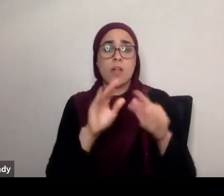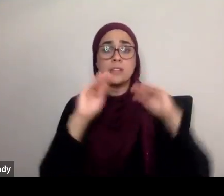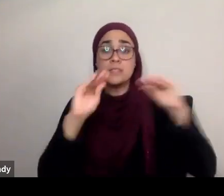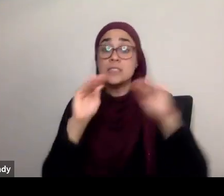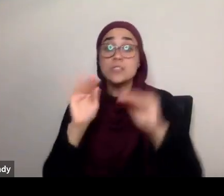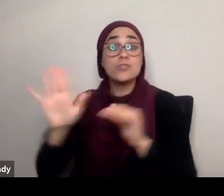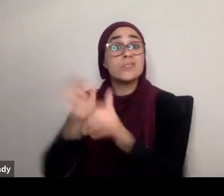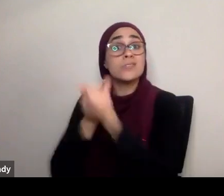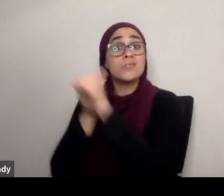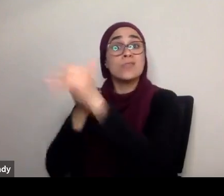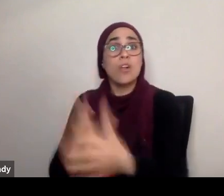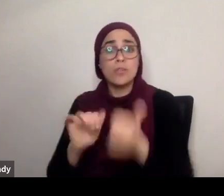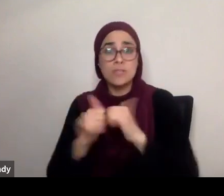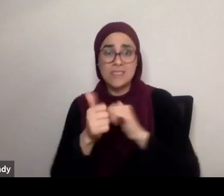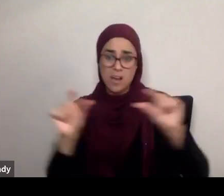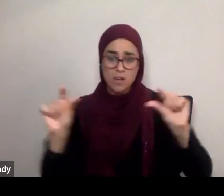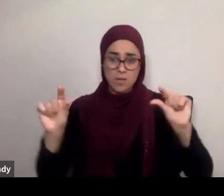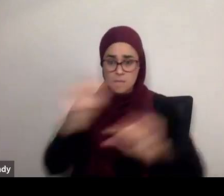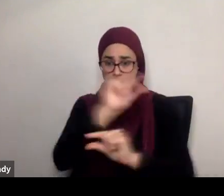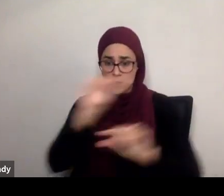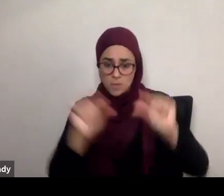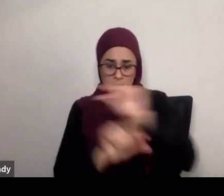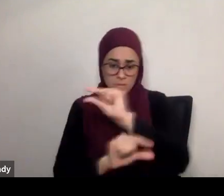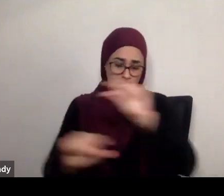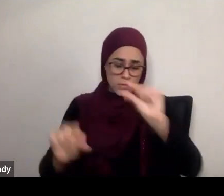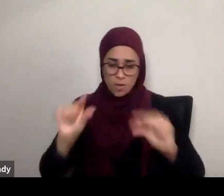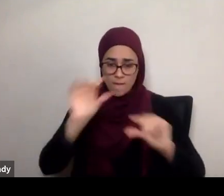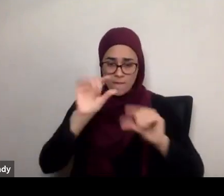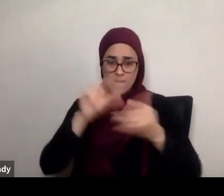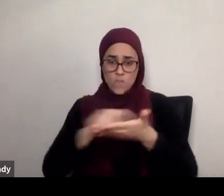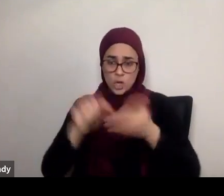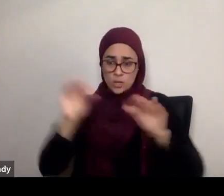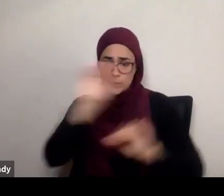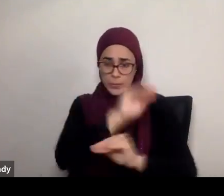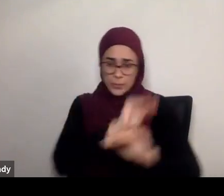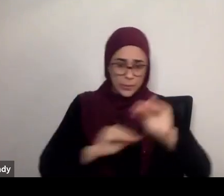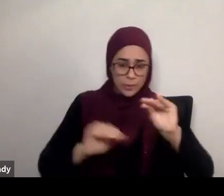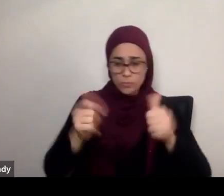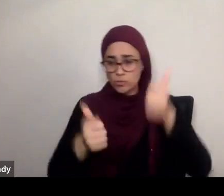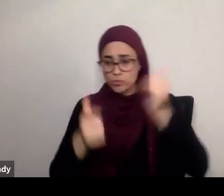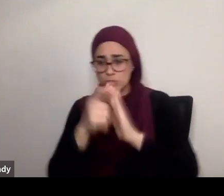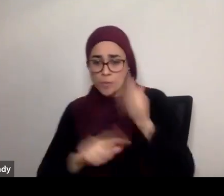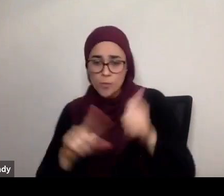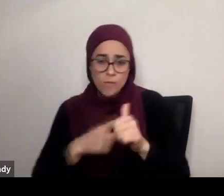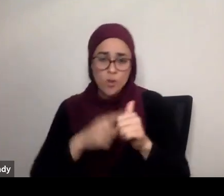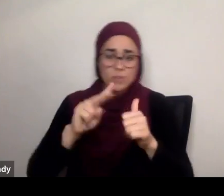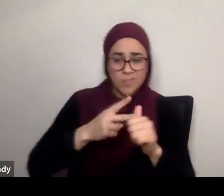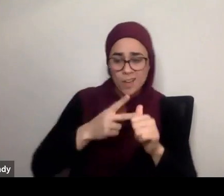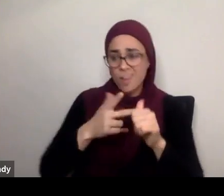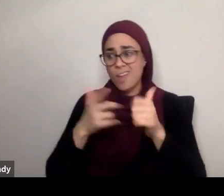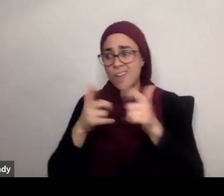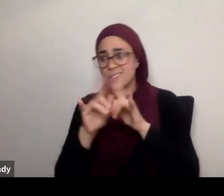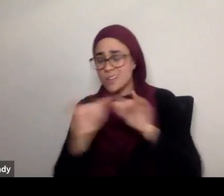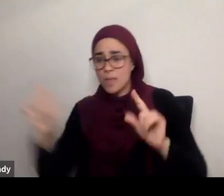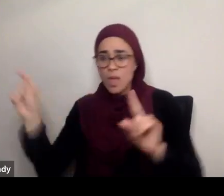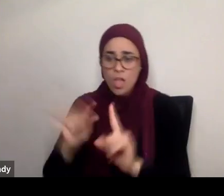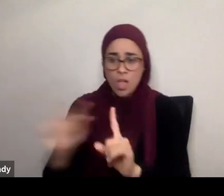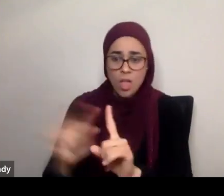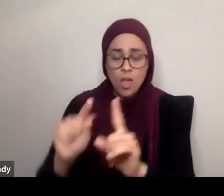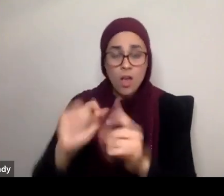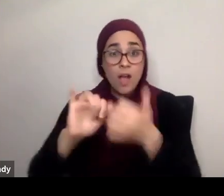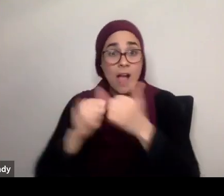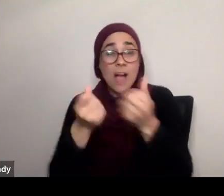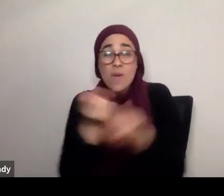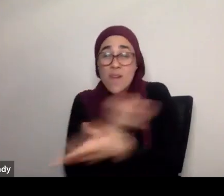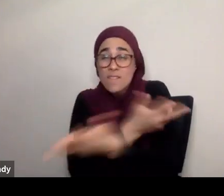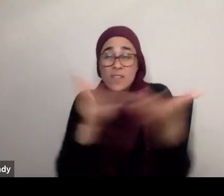here, this is part of the surah, and all these various ayat are coming down at, you know, very similar times, overlapping, interlaping. How is all of